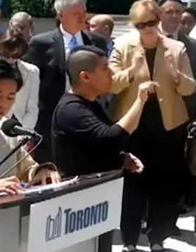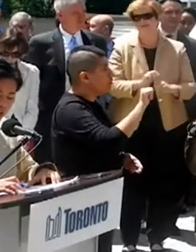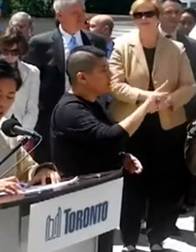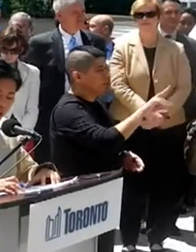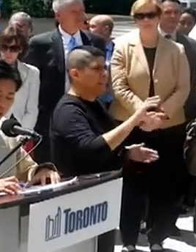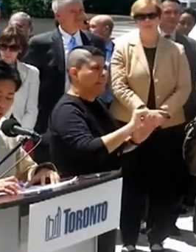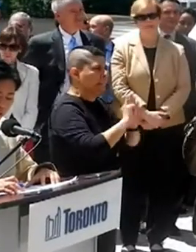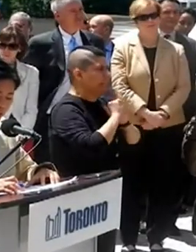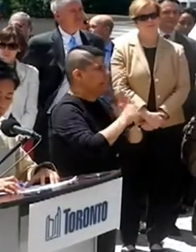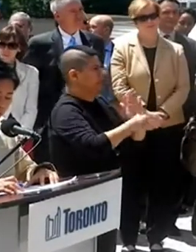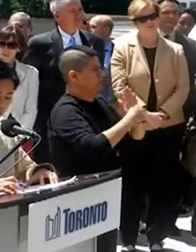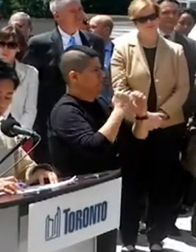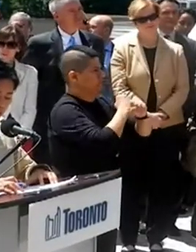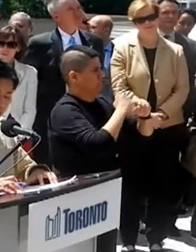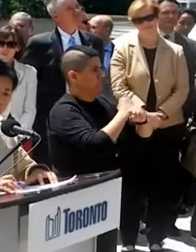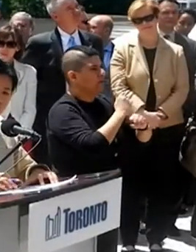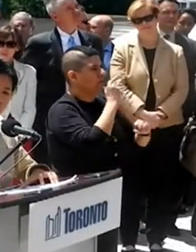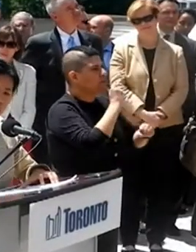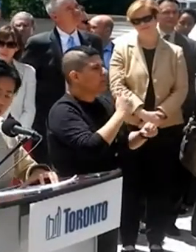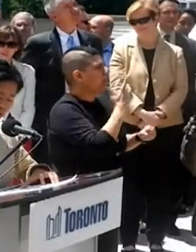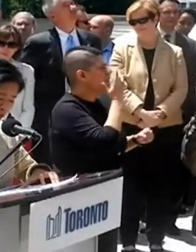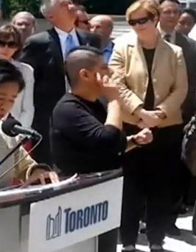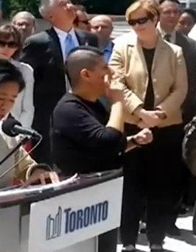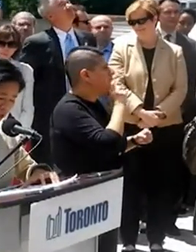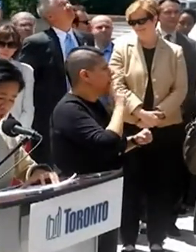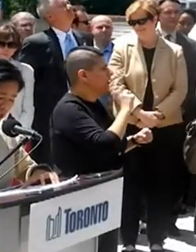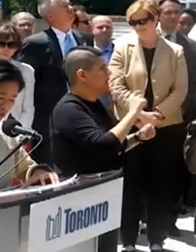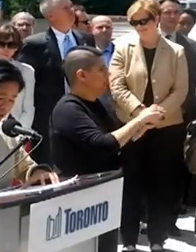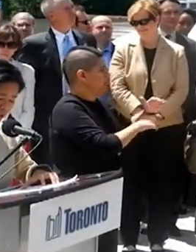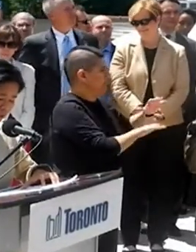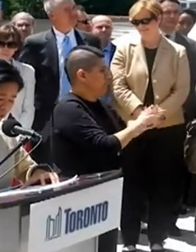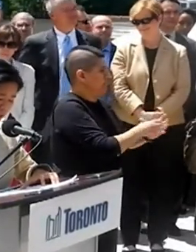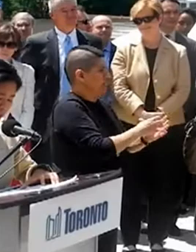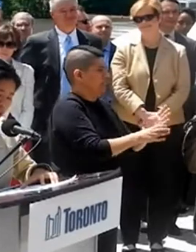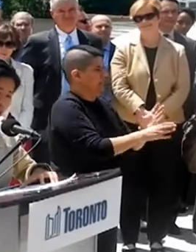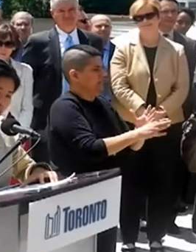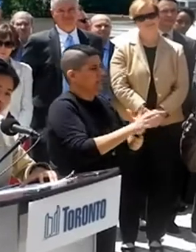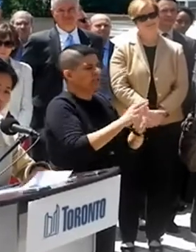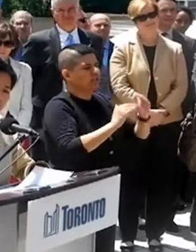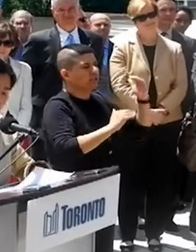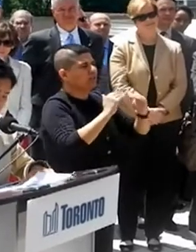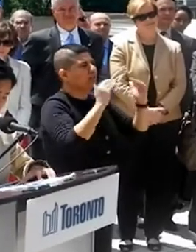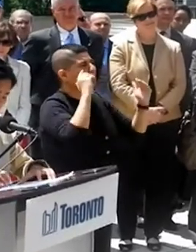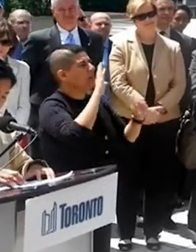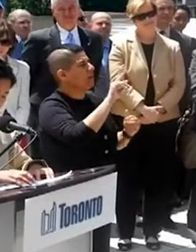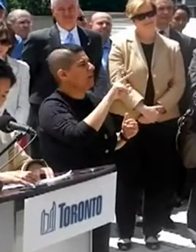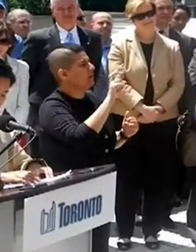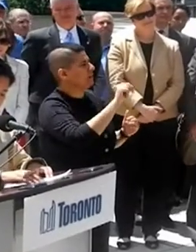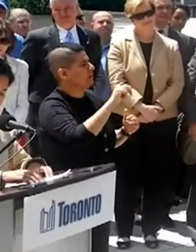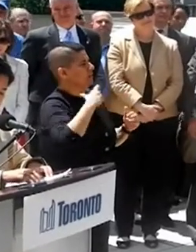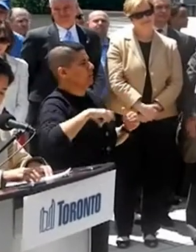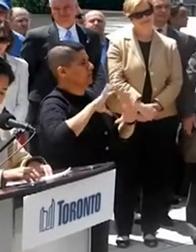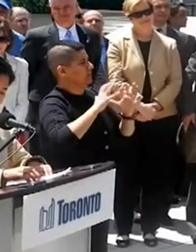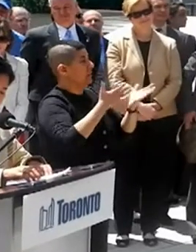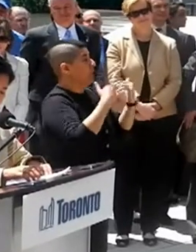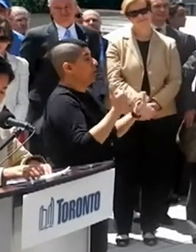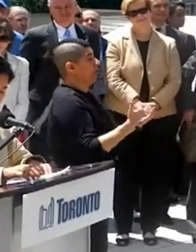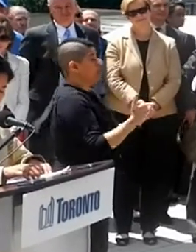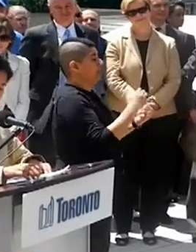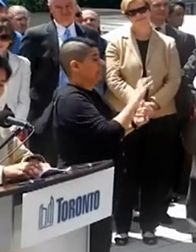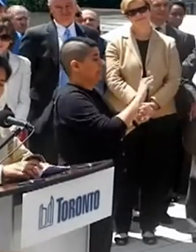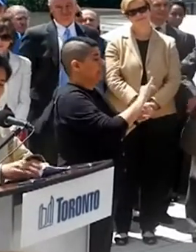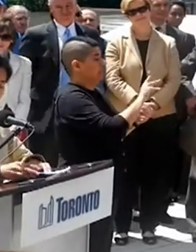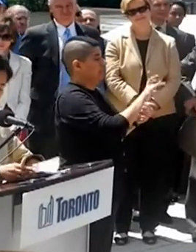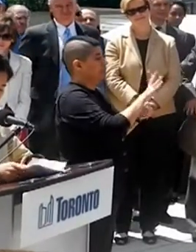of the Equality for Sexual Minorities Justice in Balkans Conference, and the current program director of the Civil Rights